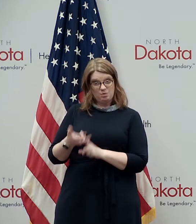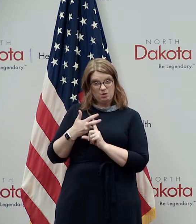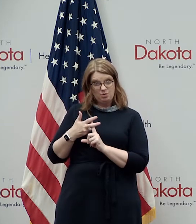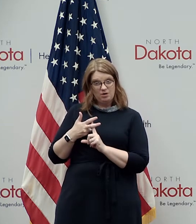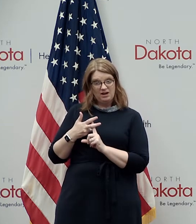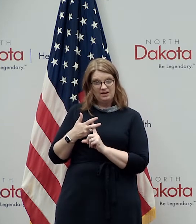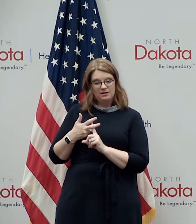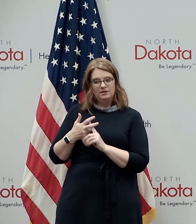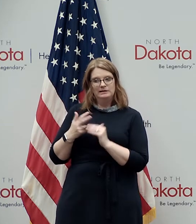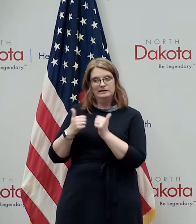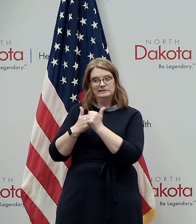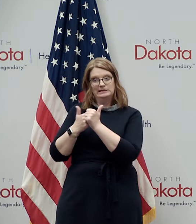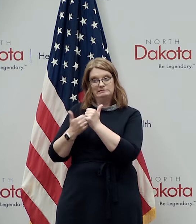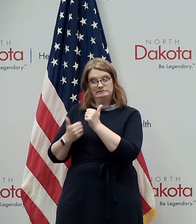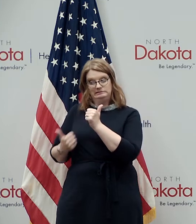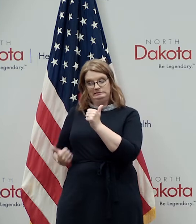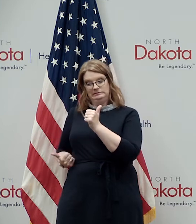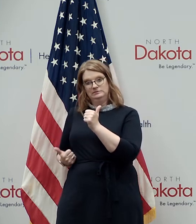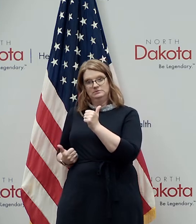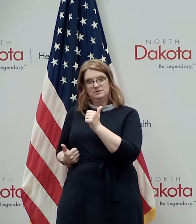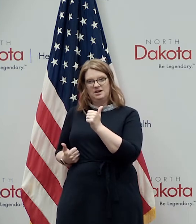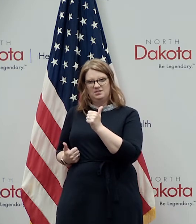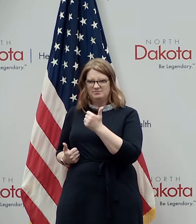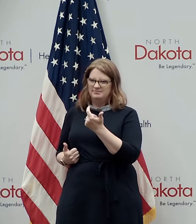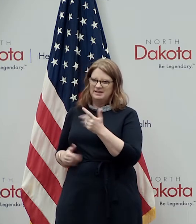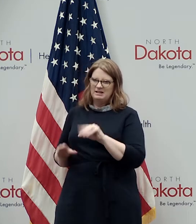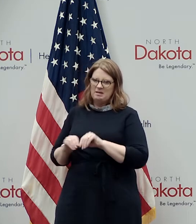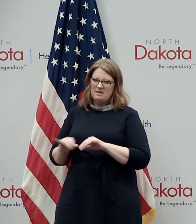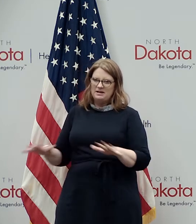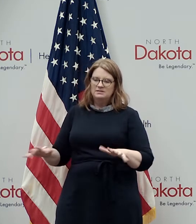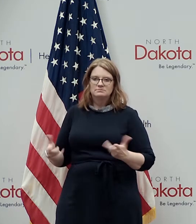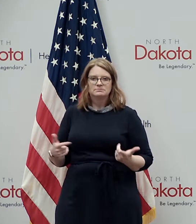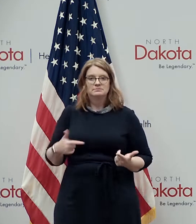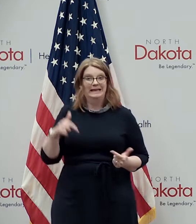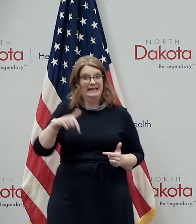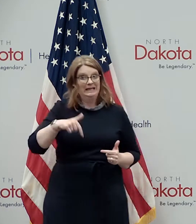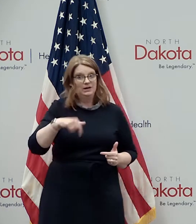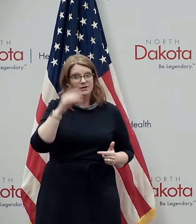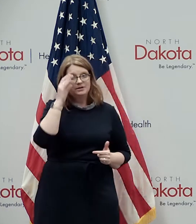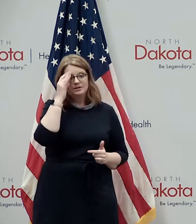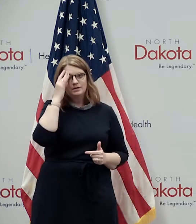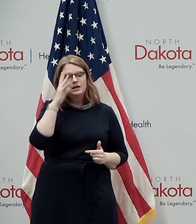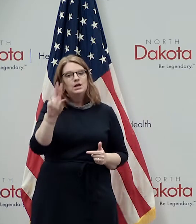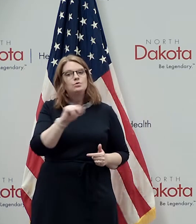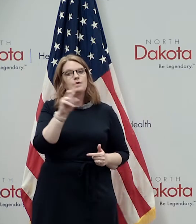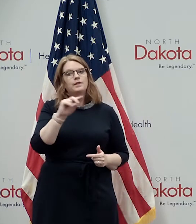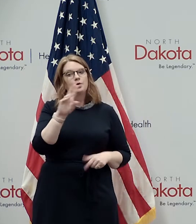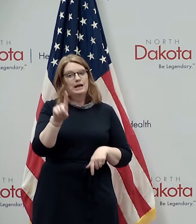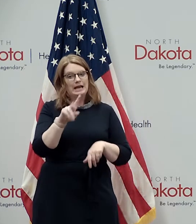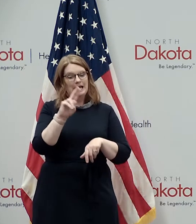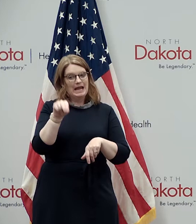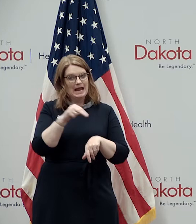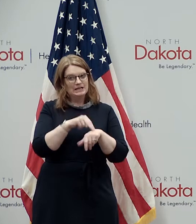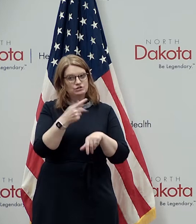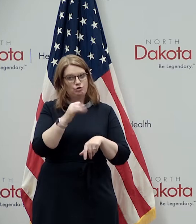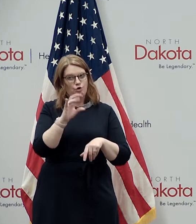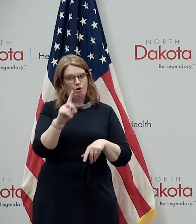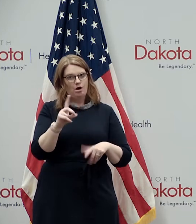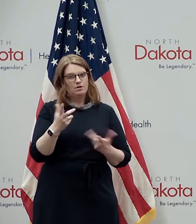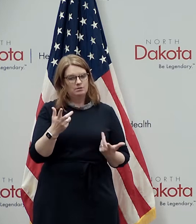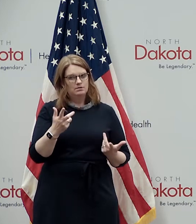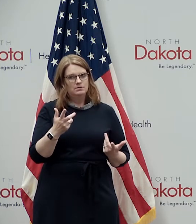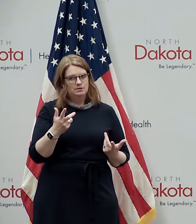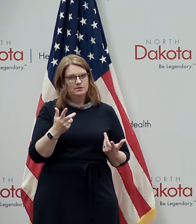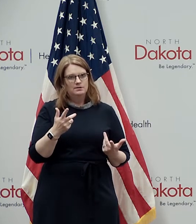pandemic started i'm pleased to say that in the north dakota national guard we've had our